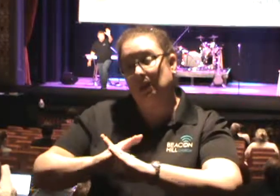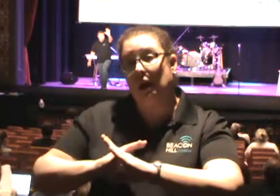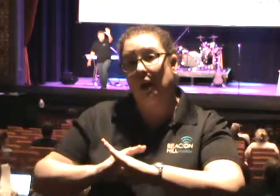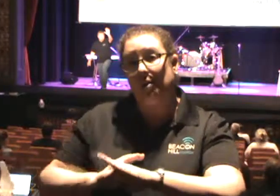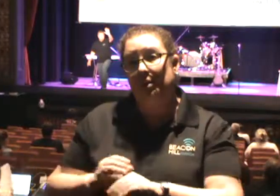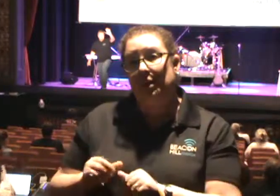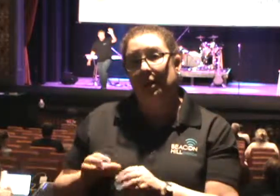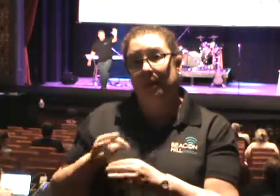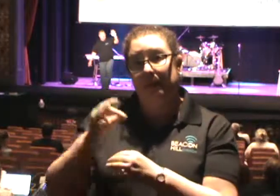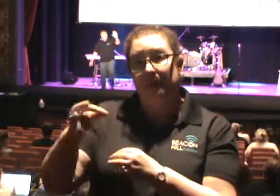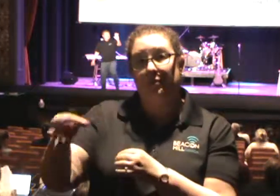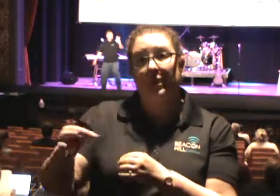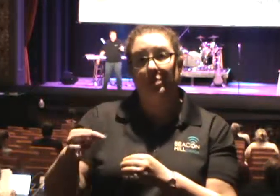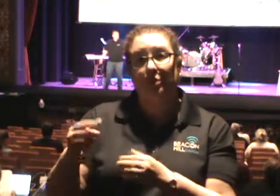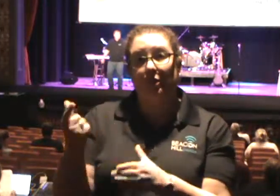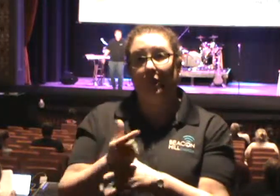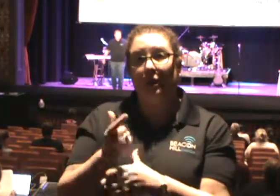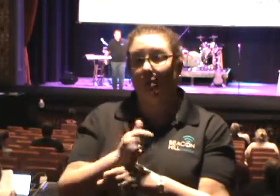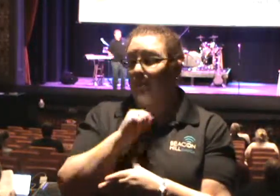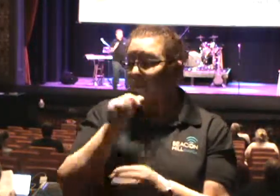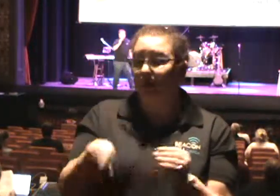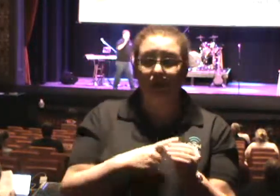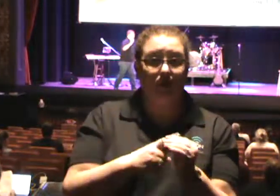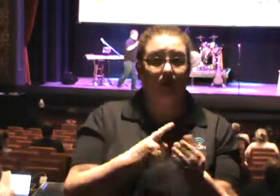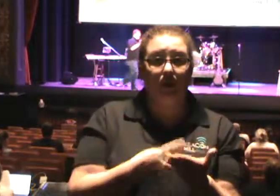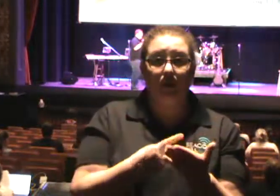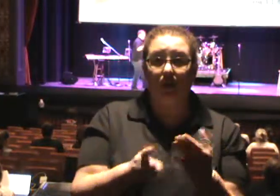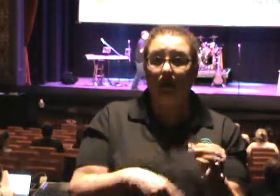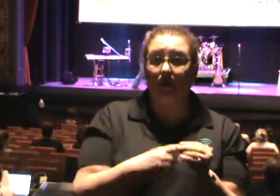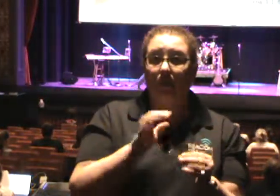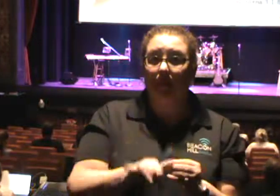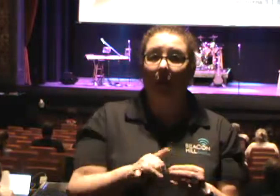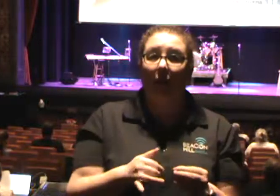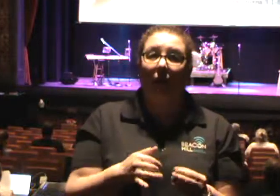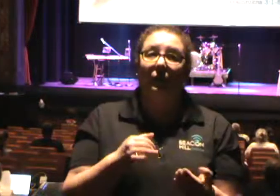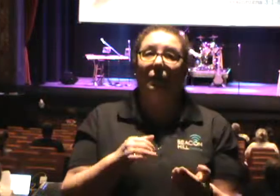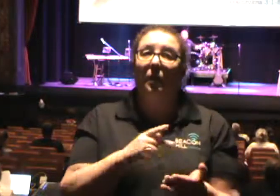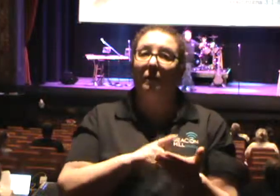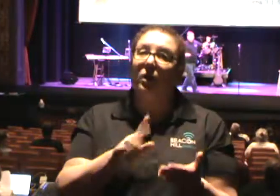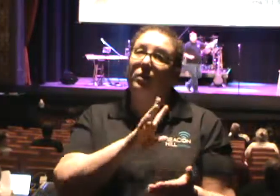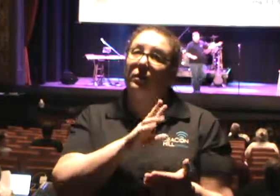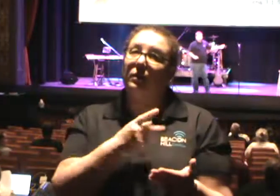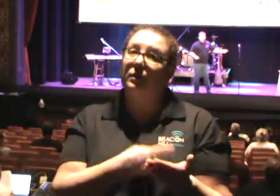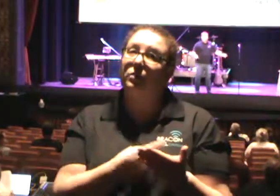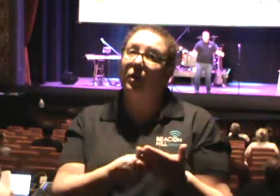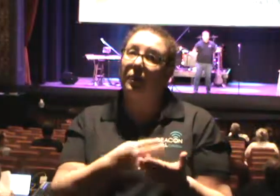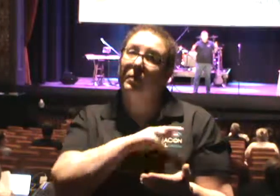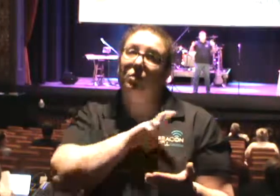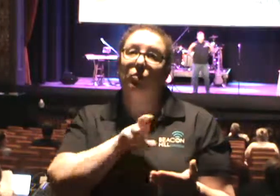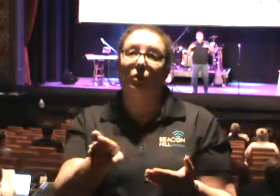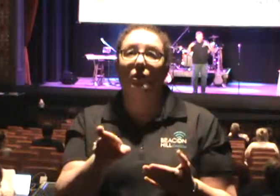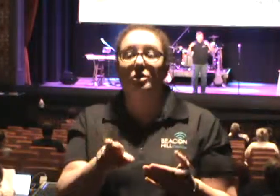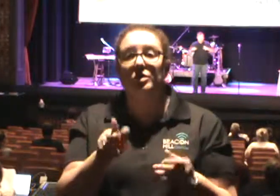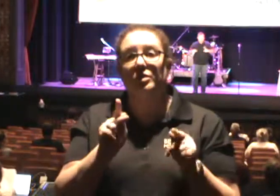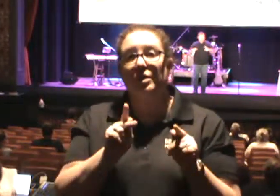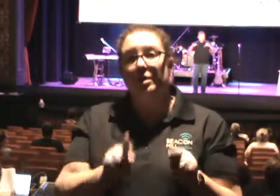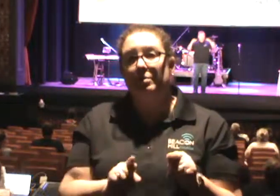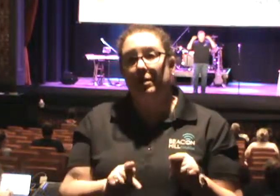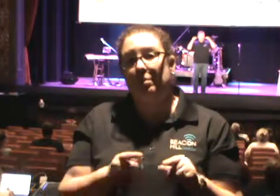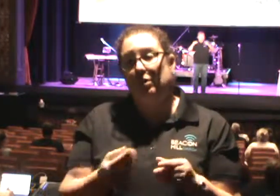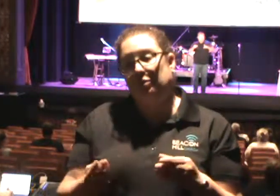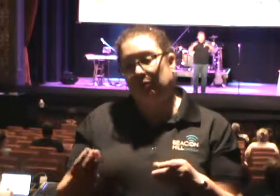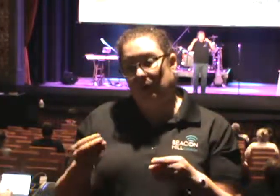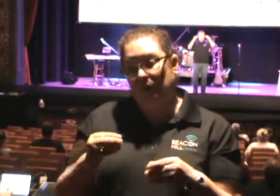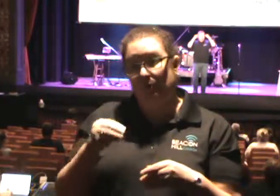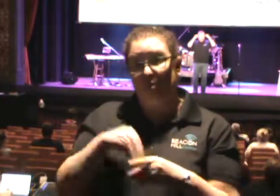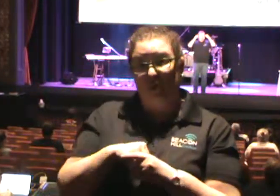of the Gospel. He's not talking about that. He's talking about religious people from outside the church and within the church. You